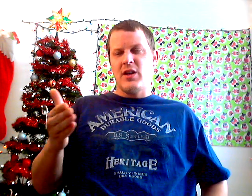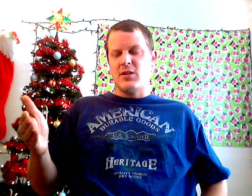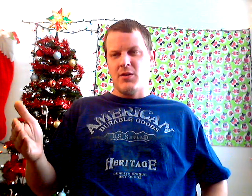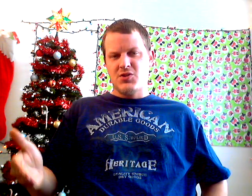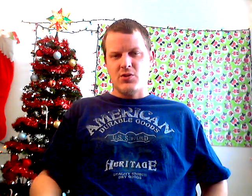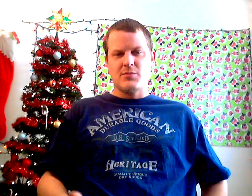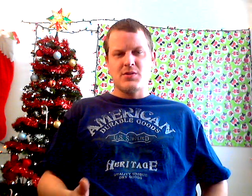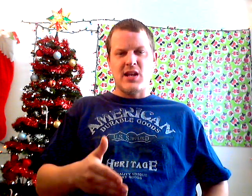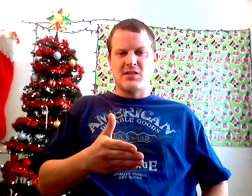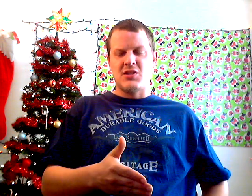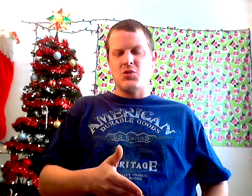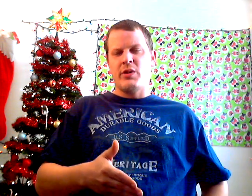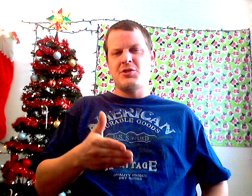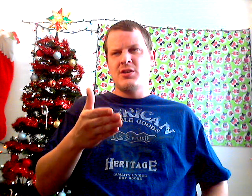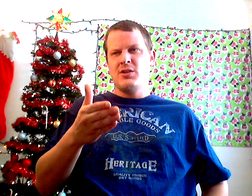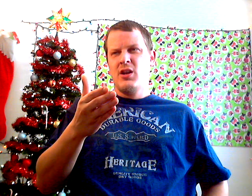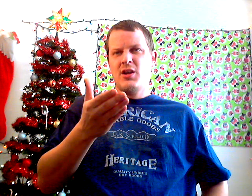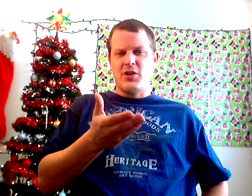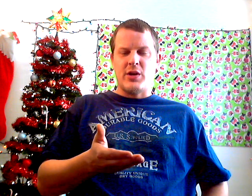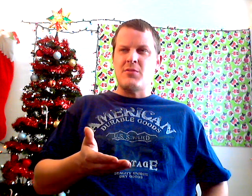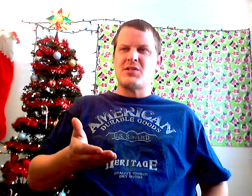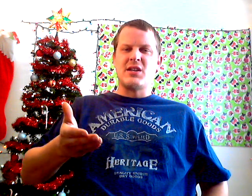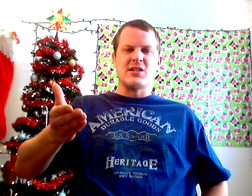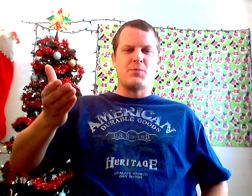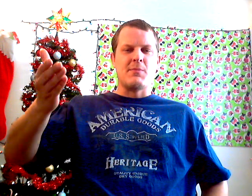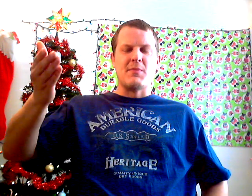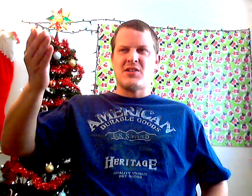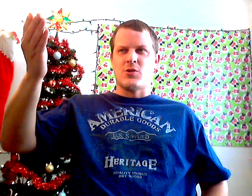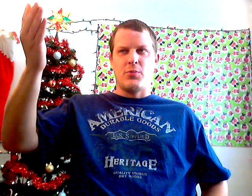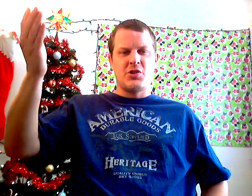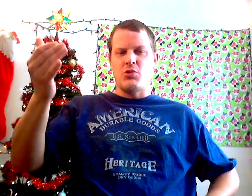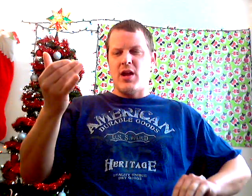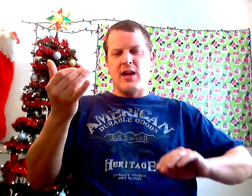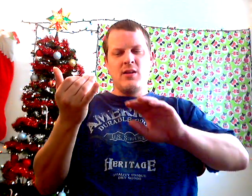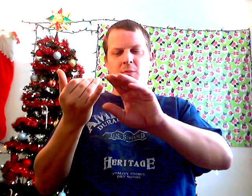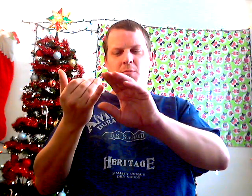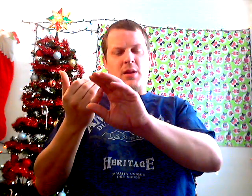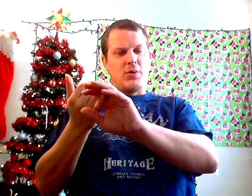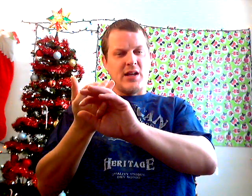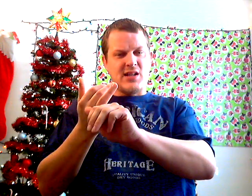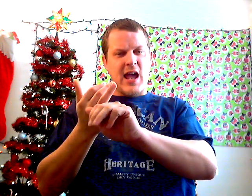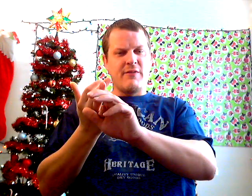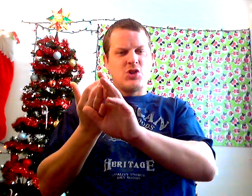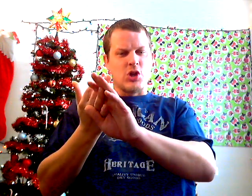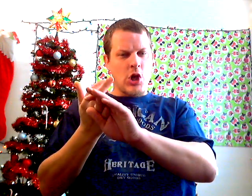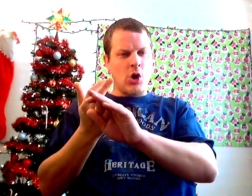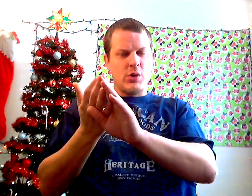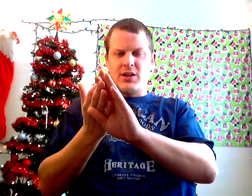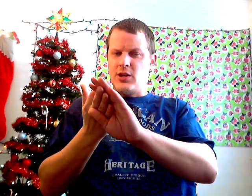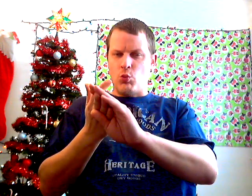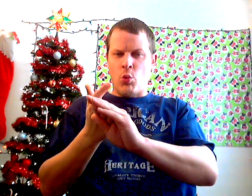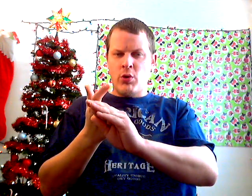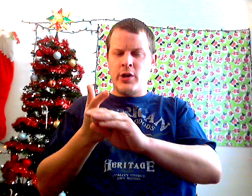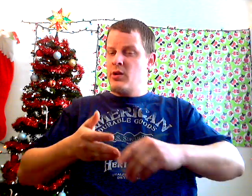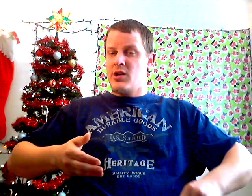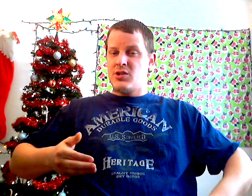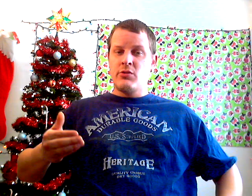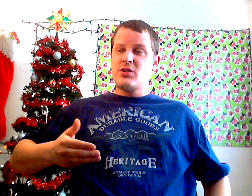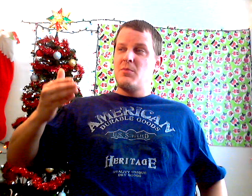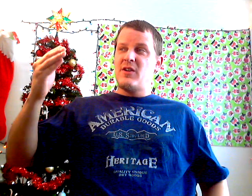victim of circumstances situation. You know, when he was getting his big monster push, you had people like Savage and Hogan and Warrior. So it was going to be